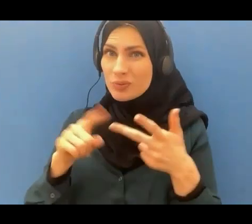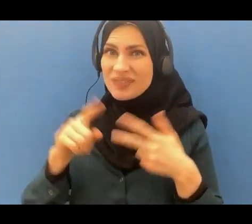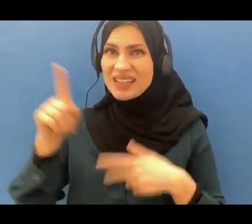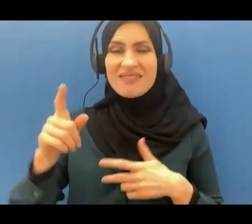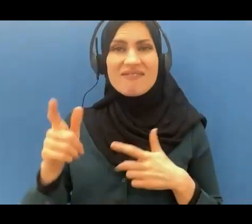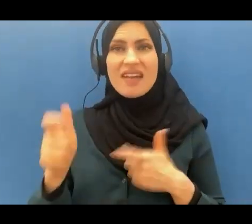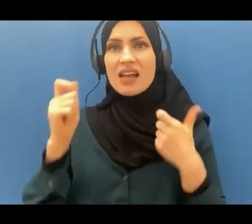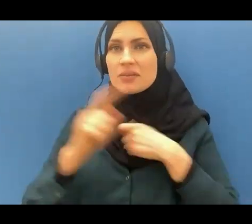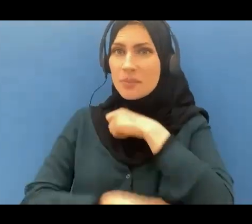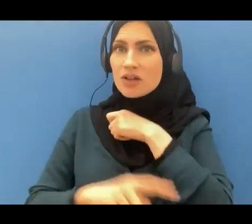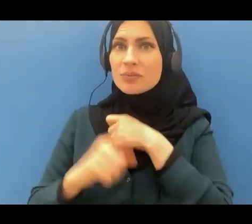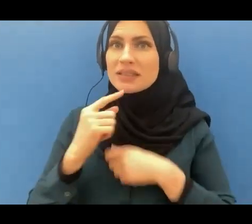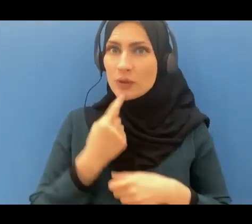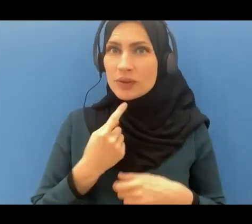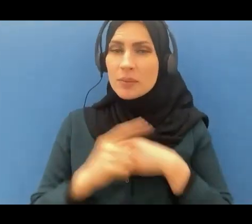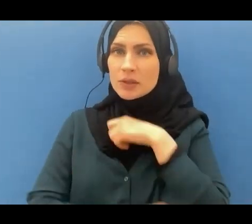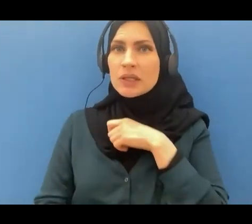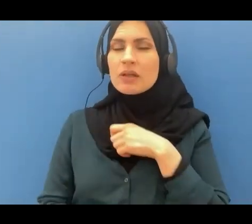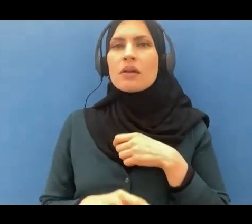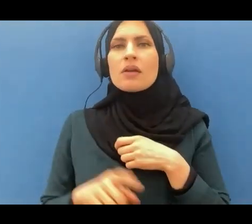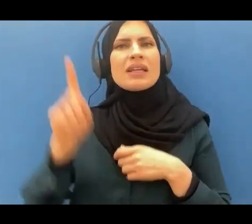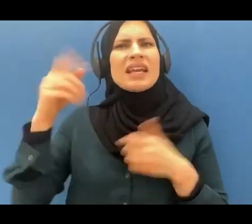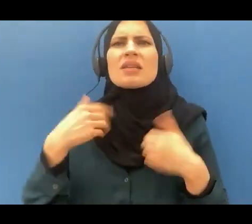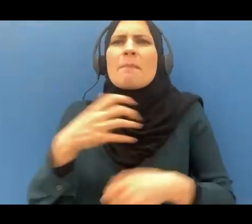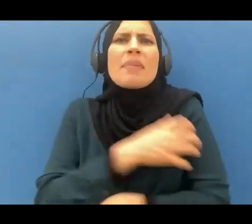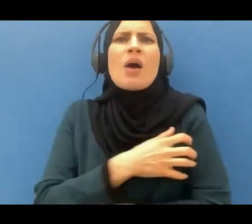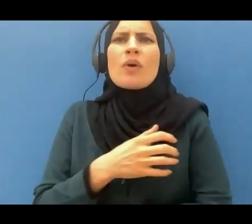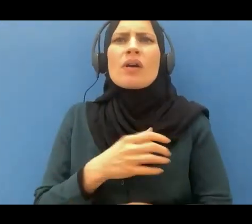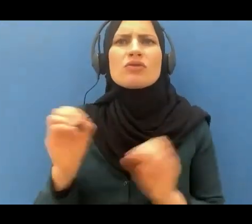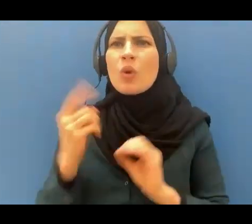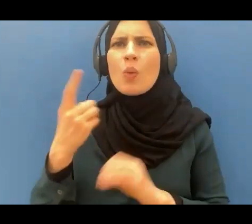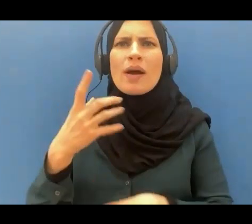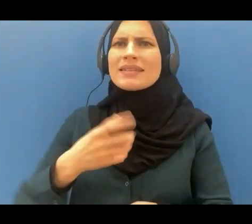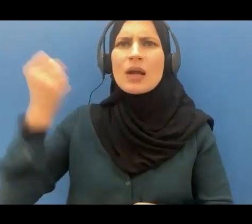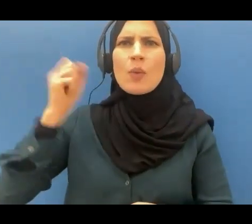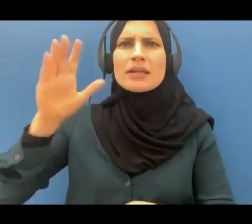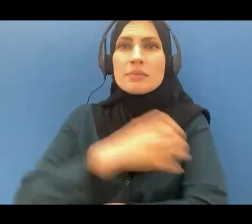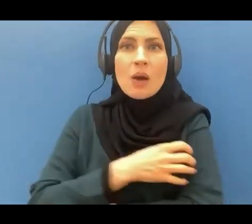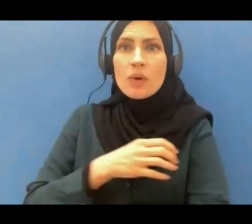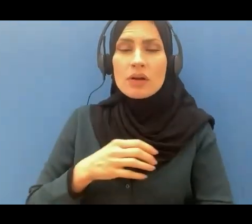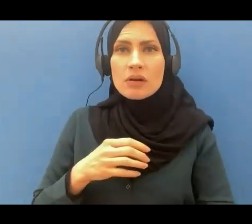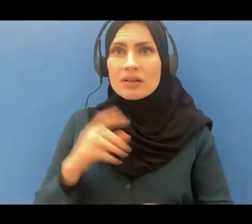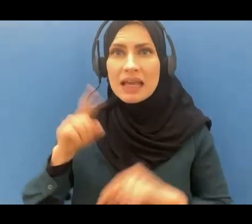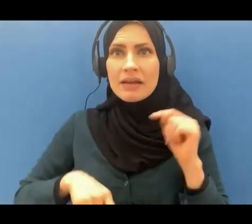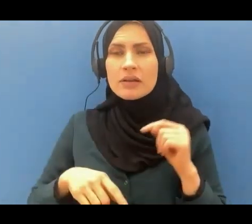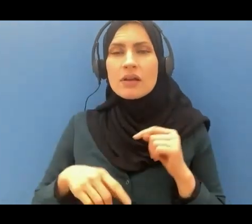the one who has power that no one can take away and he is the only God and you are